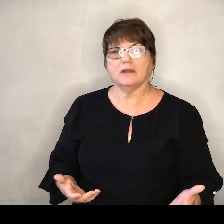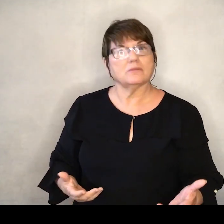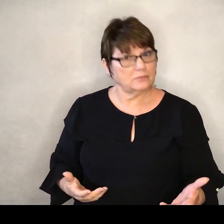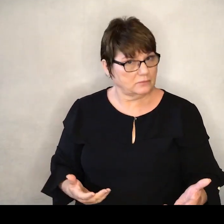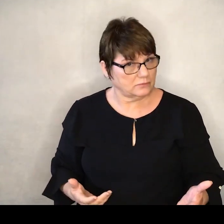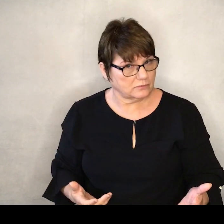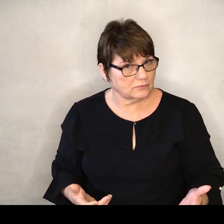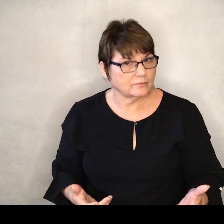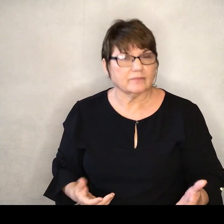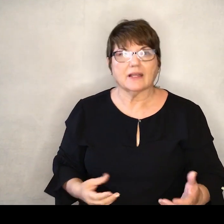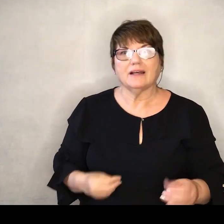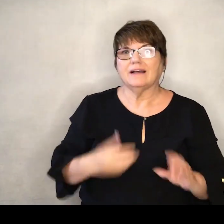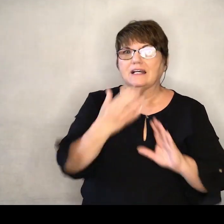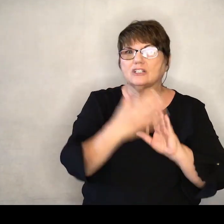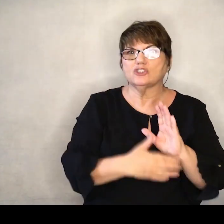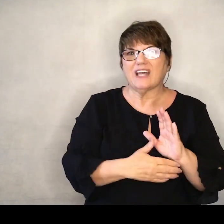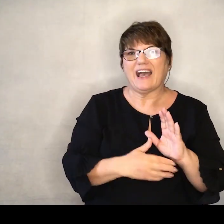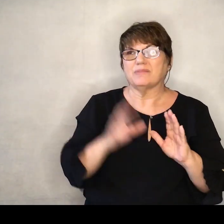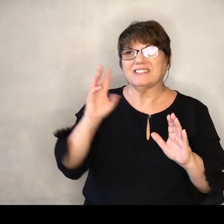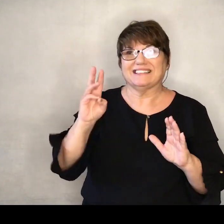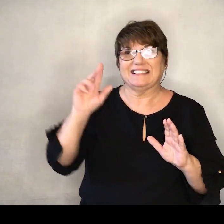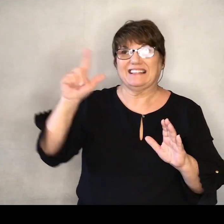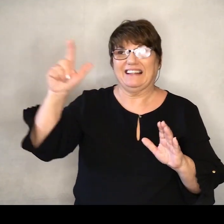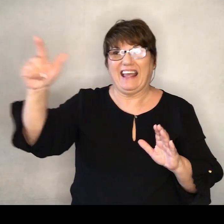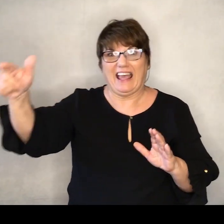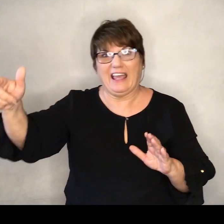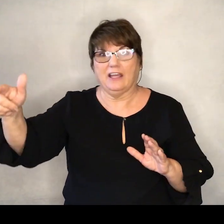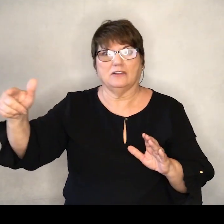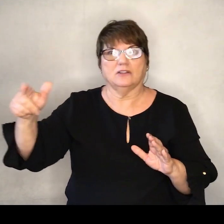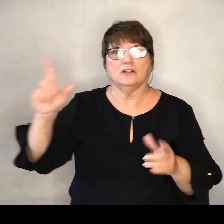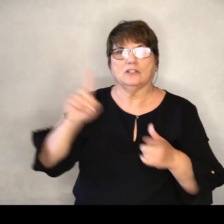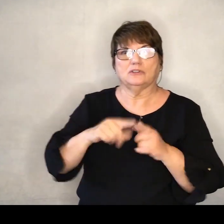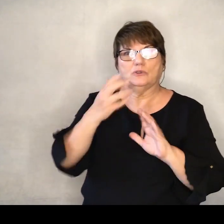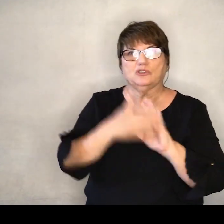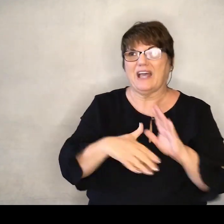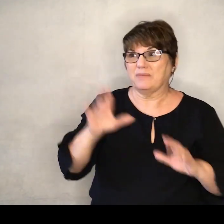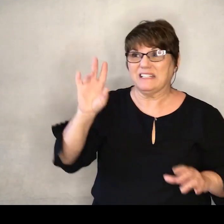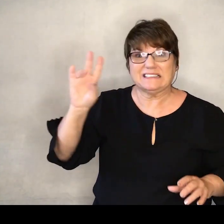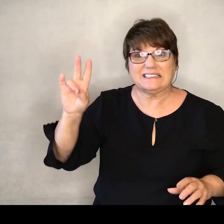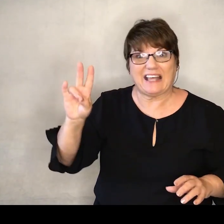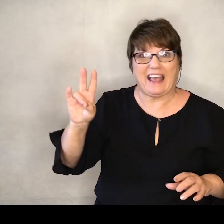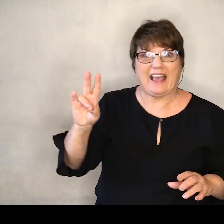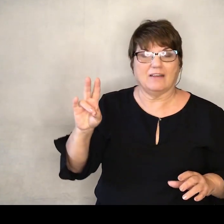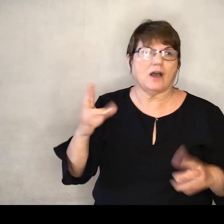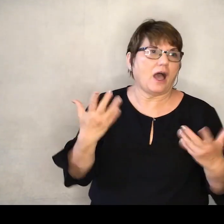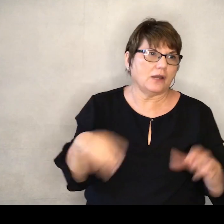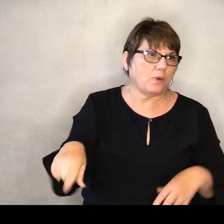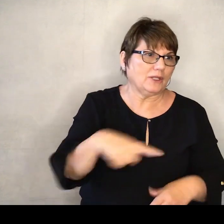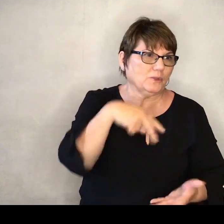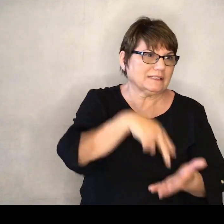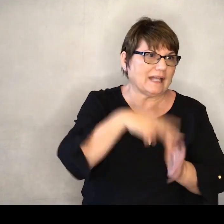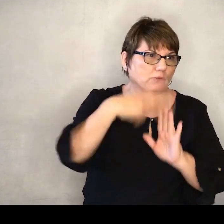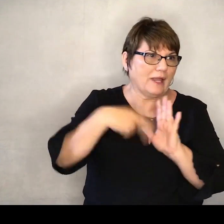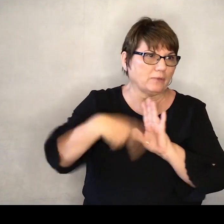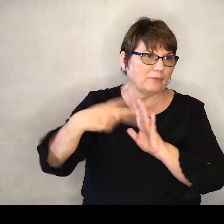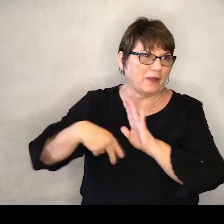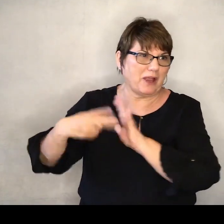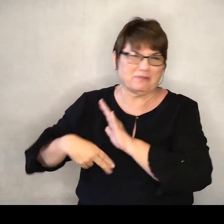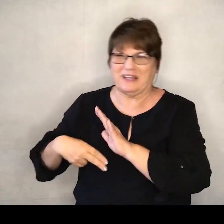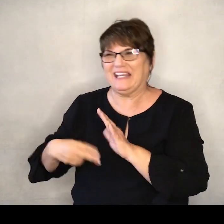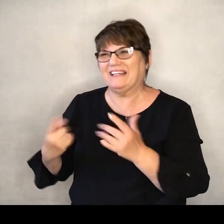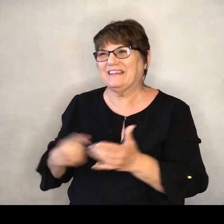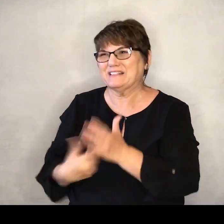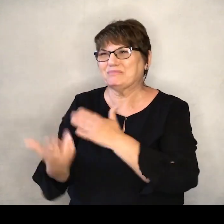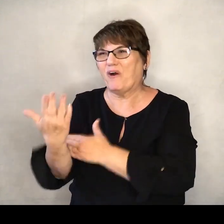from like chapter 6 of Judges into, well into chapter 7. I didn't want you to have to stand for 20 minutes and read the